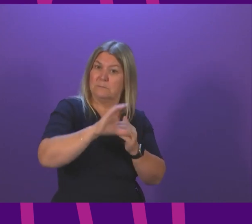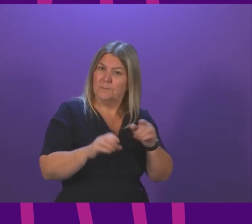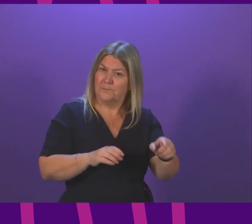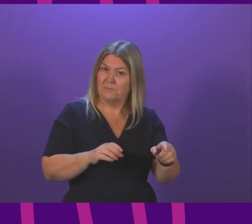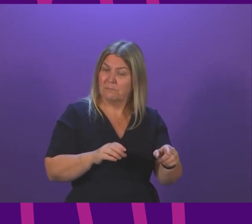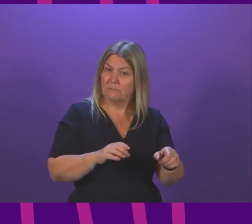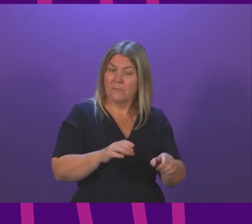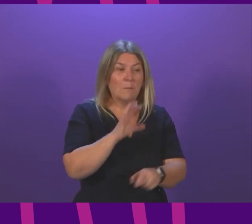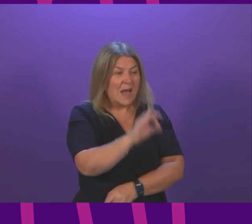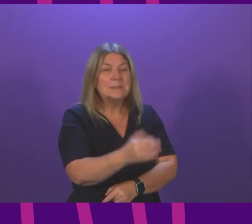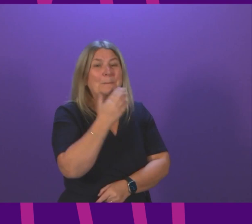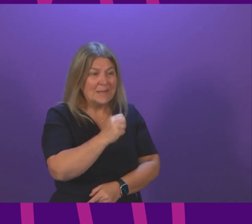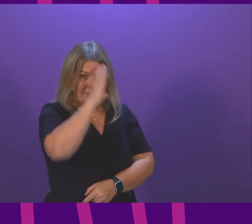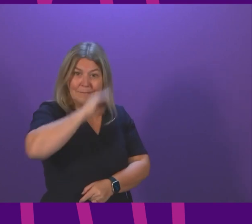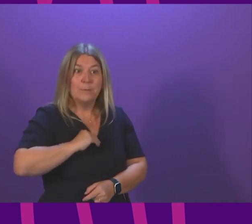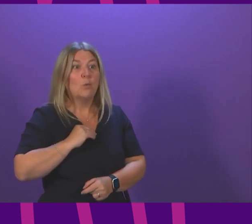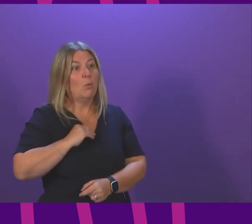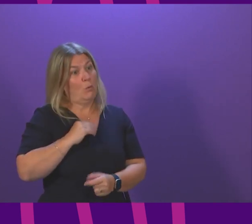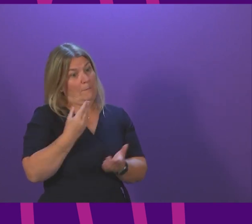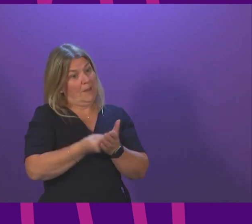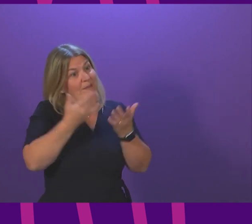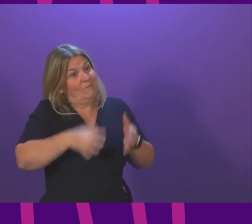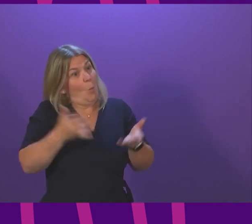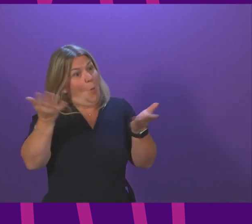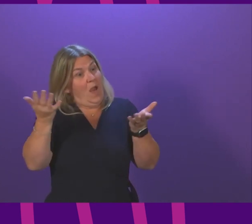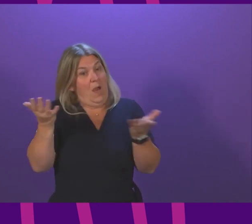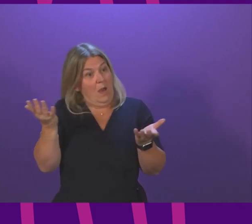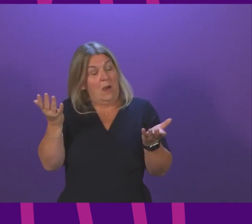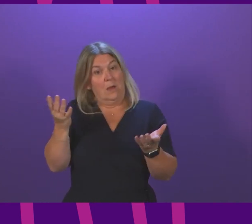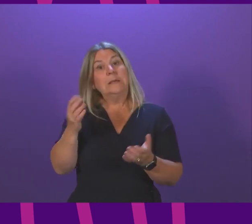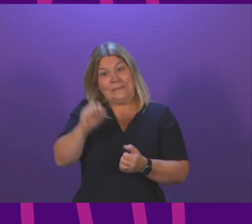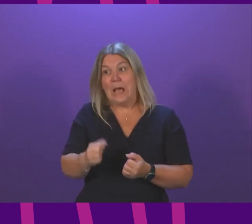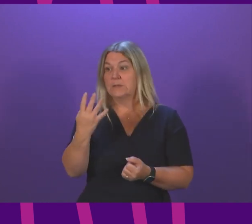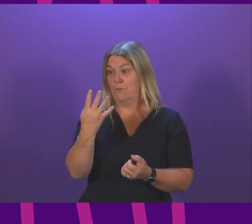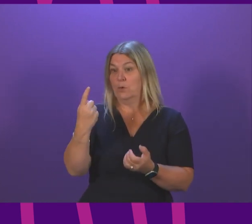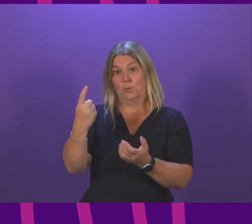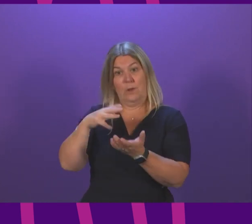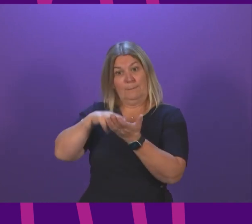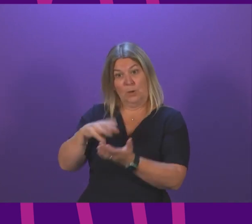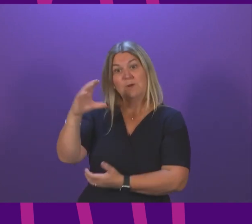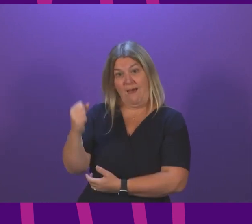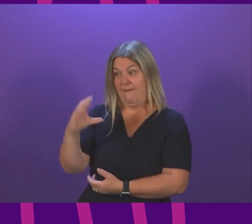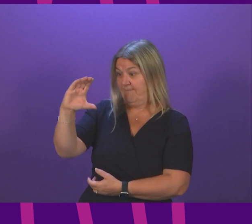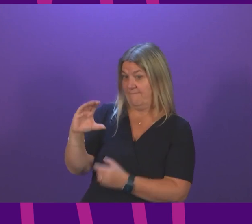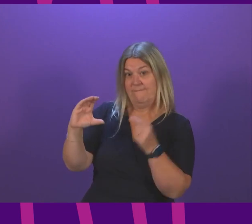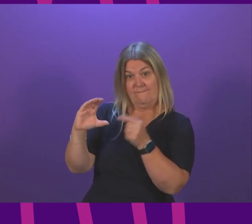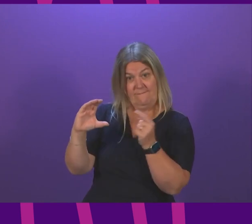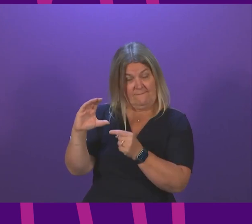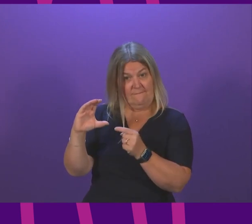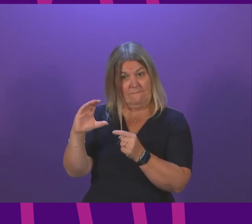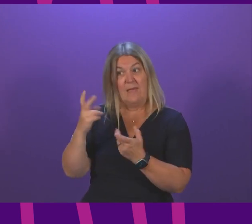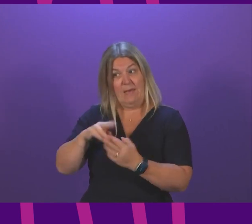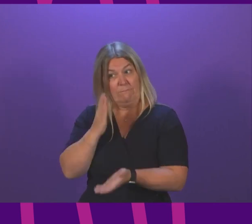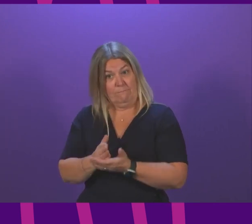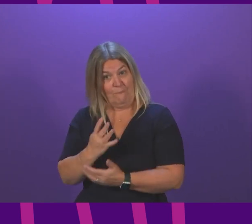you think that money should come every penny of the £41 million assuming it does come from the UK government because sometimes the consequentials don't turn out to